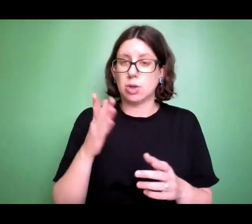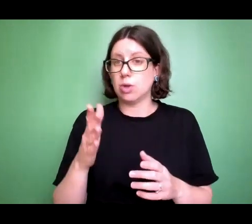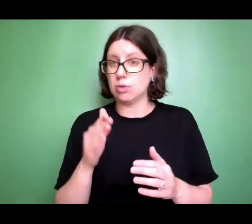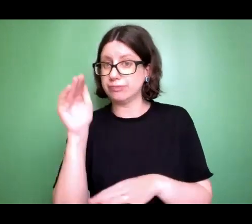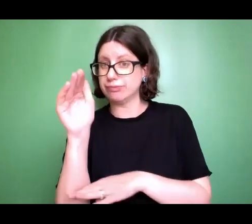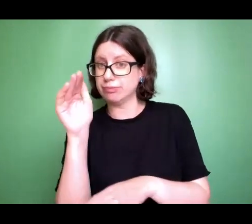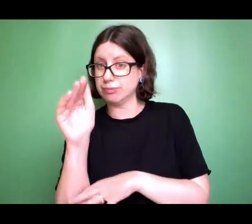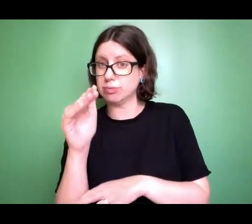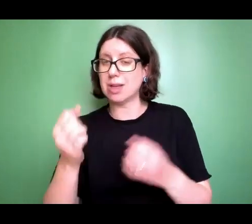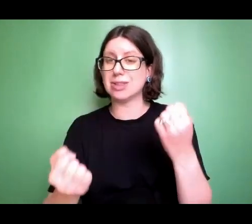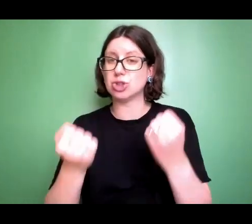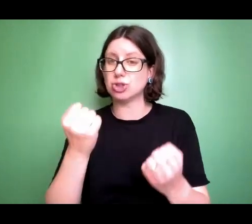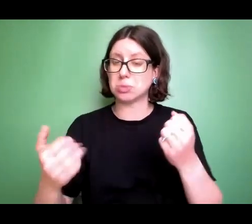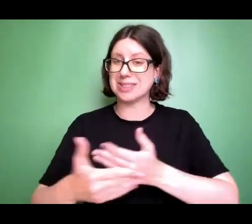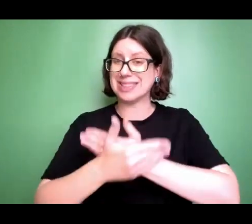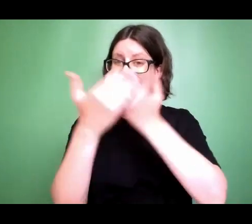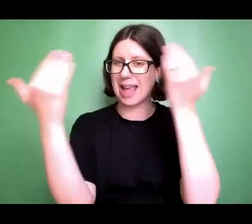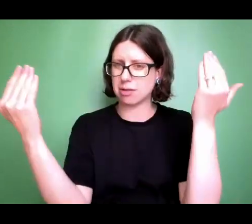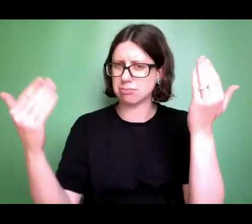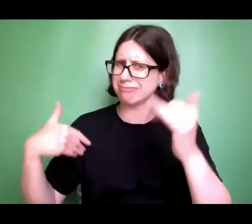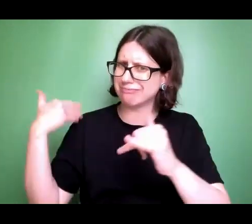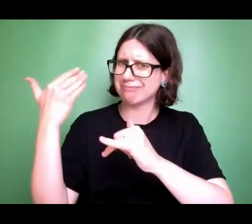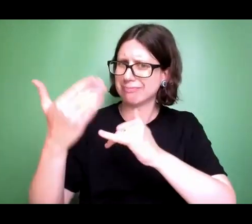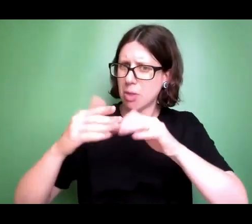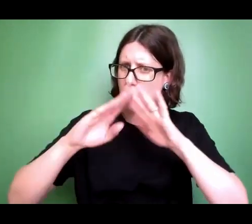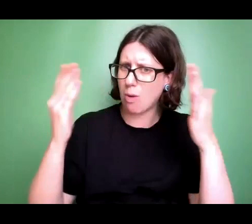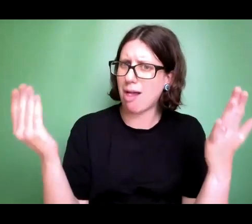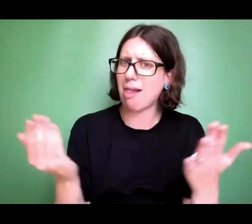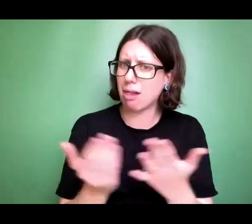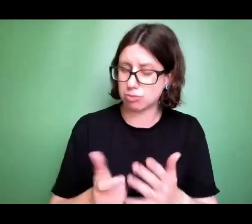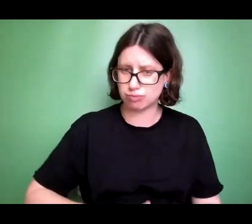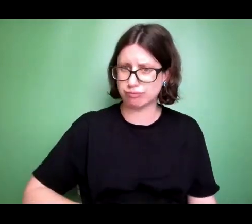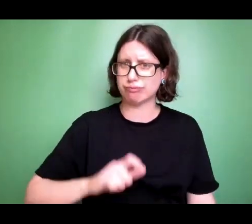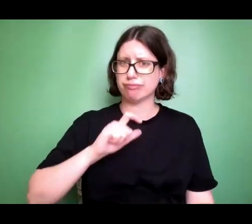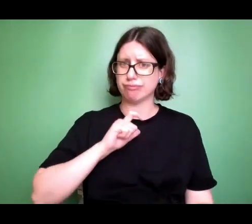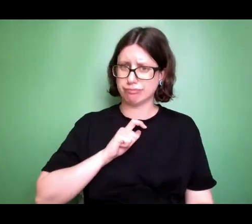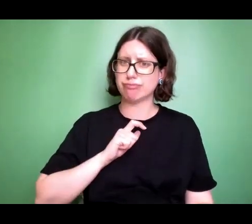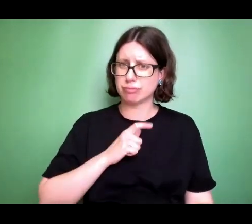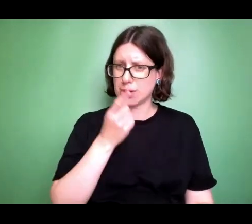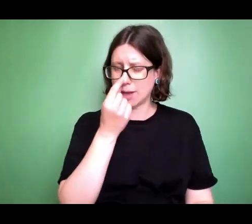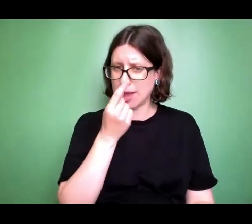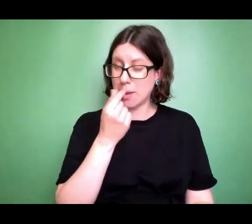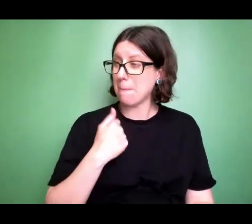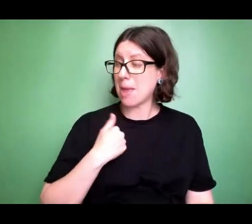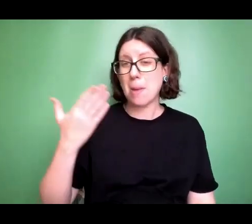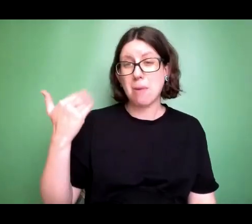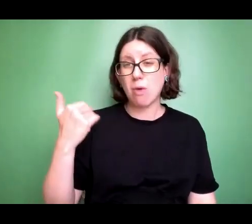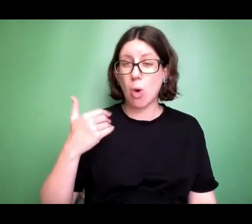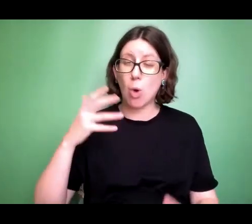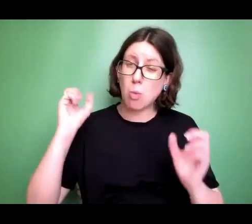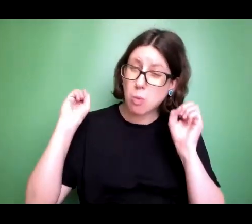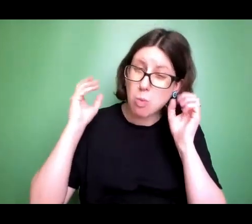Have you ever wondered what happens when you die? I used to wake up at night so afraid of that moment,